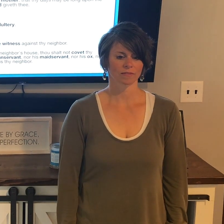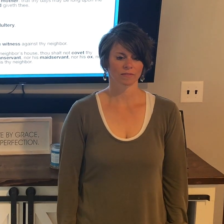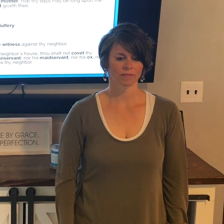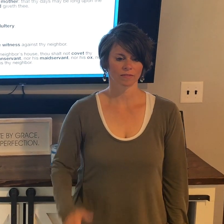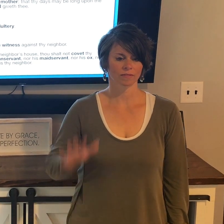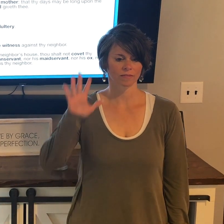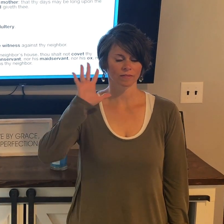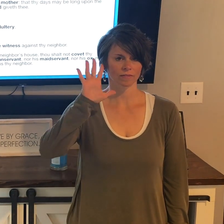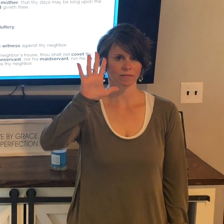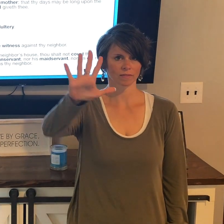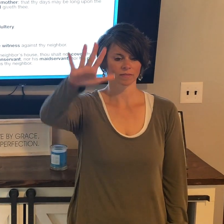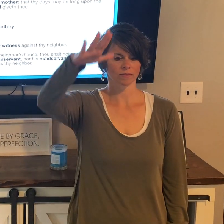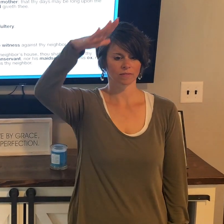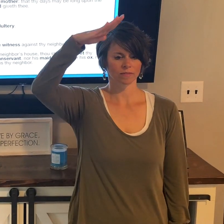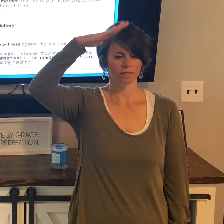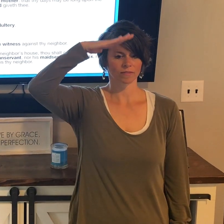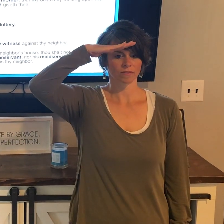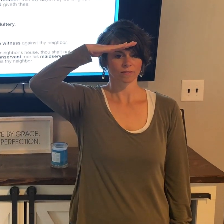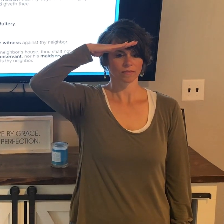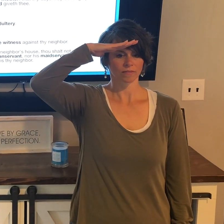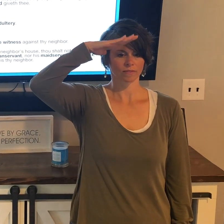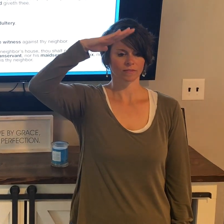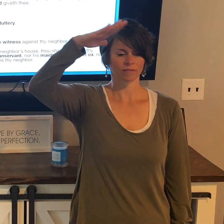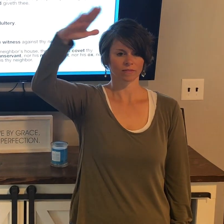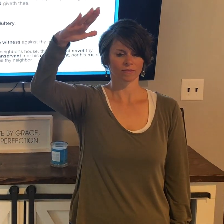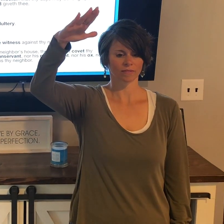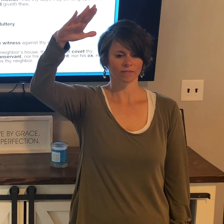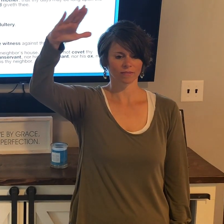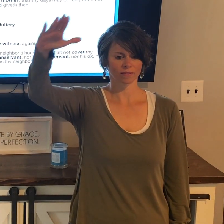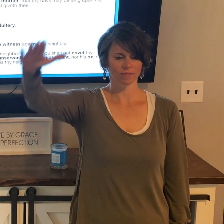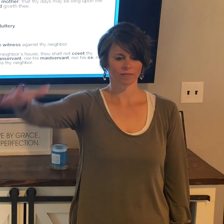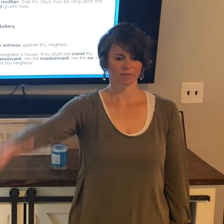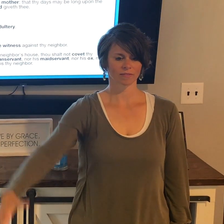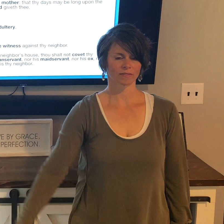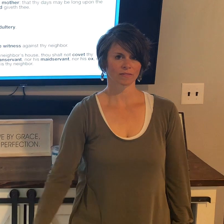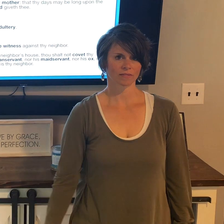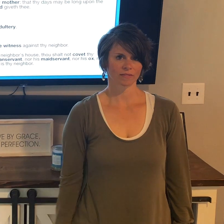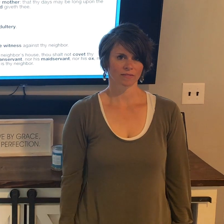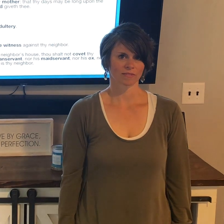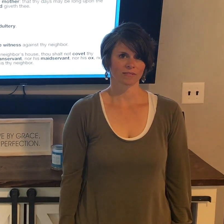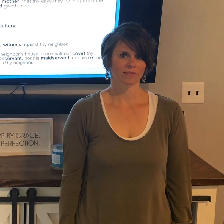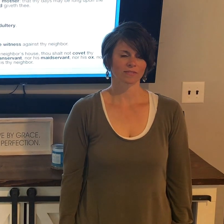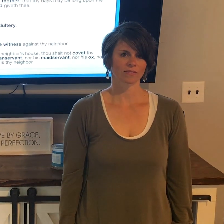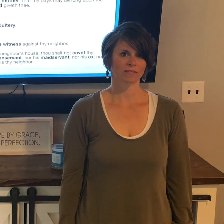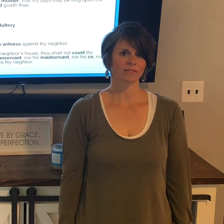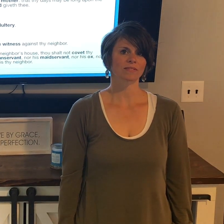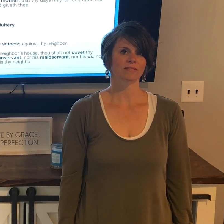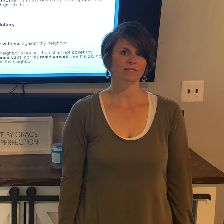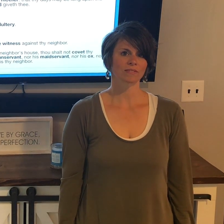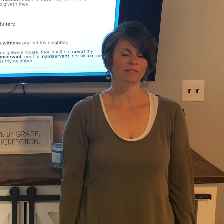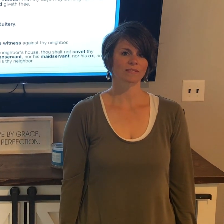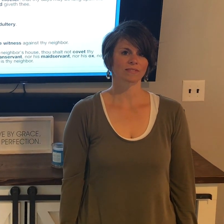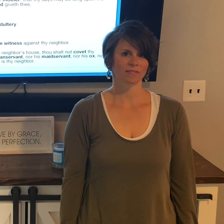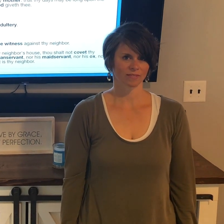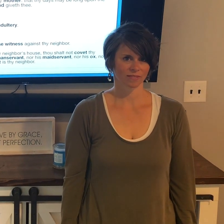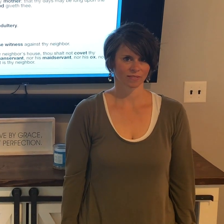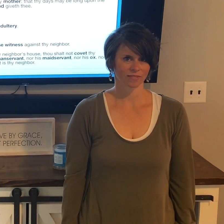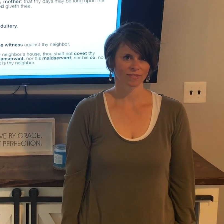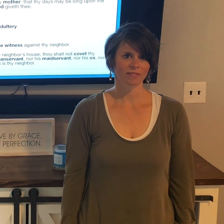Honor thy father and thy mother, that thy days may be